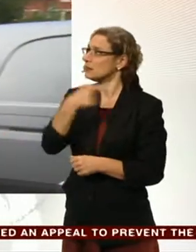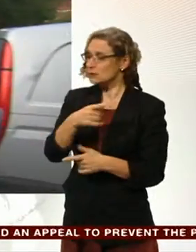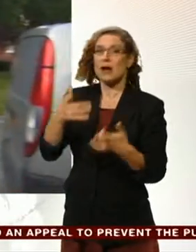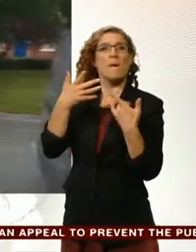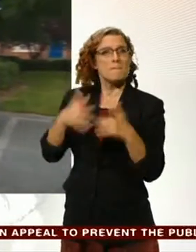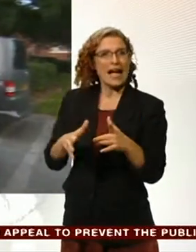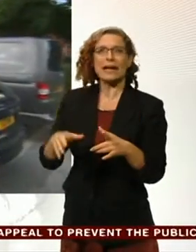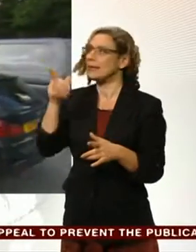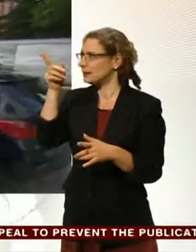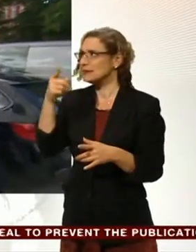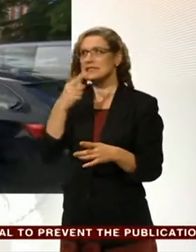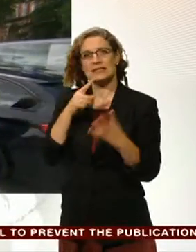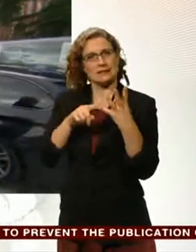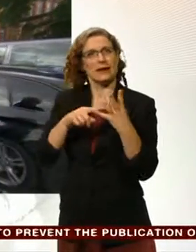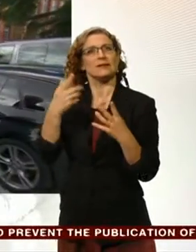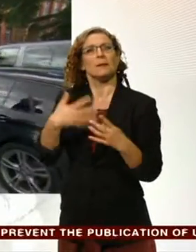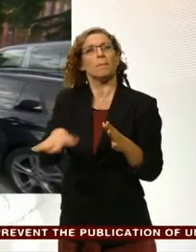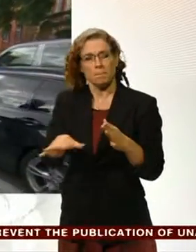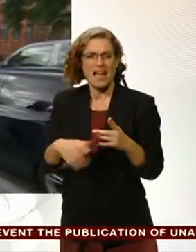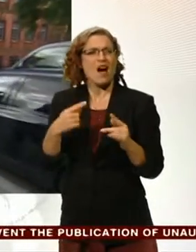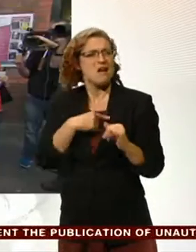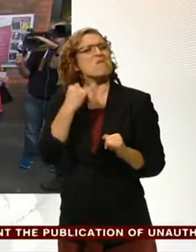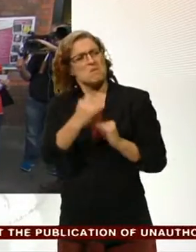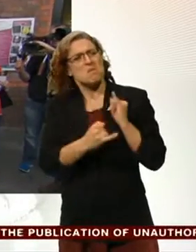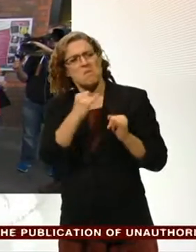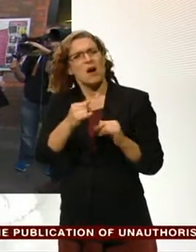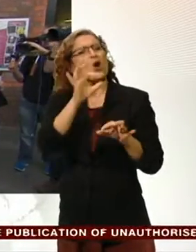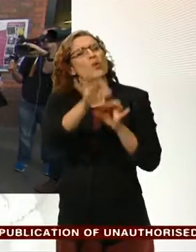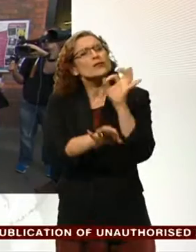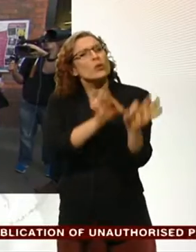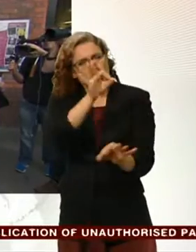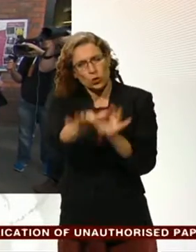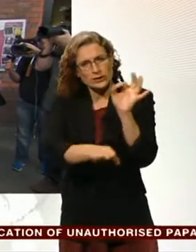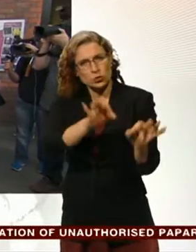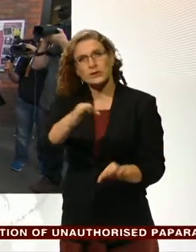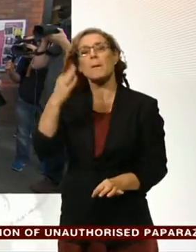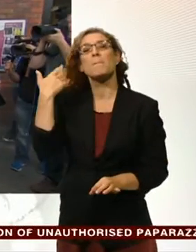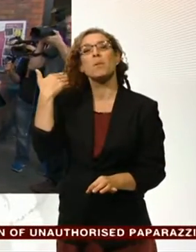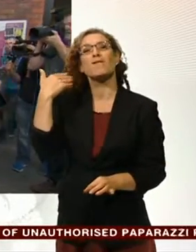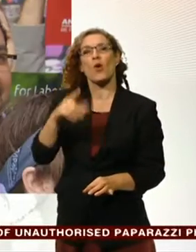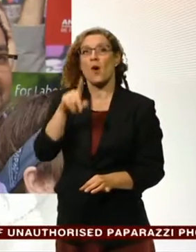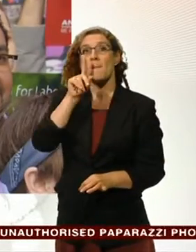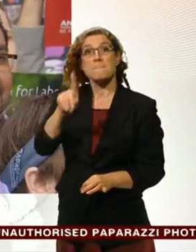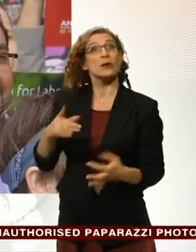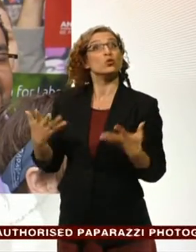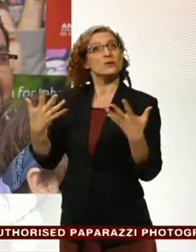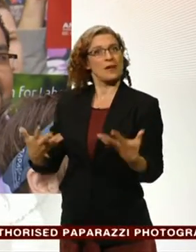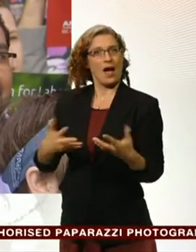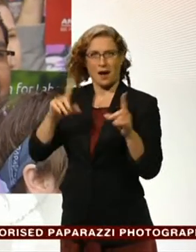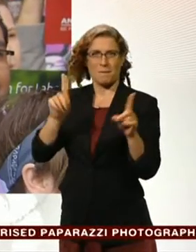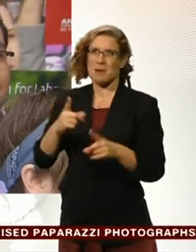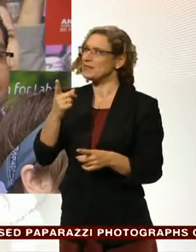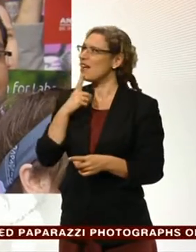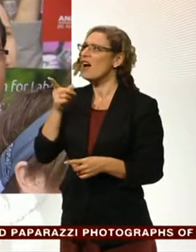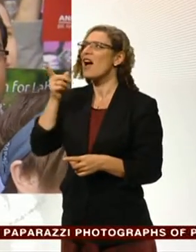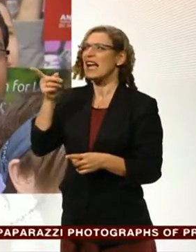credibility and how his policies would be paid for before. His critics, though, suggest today's very clear words show his message